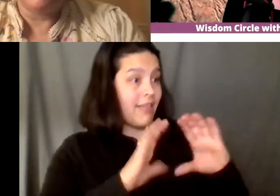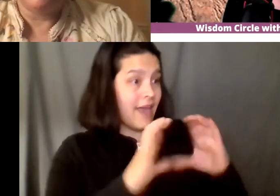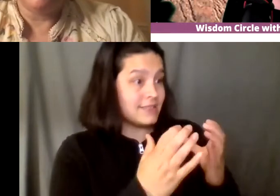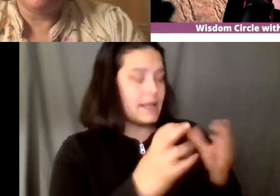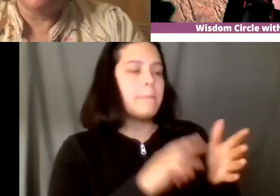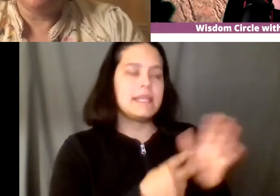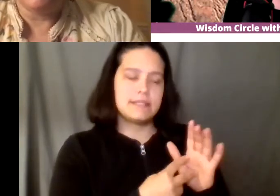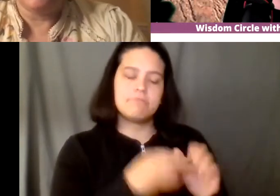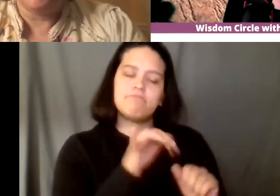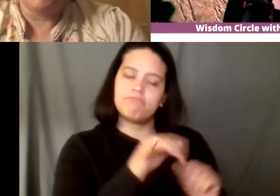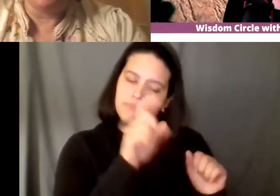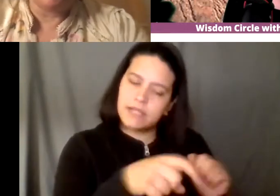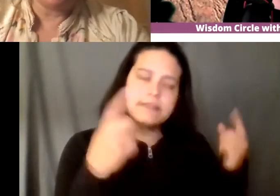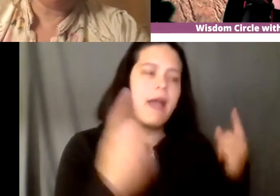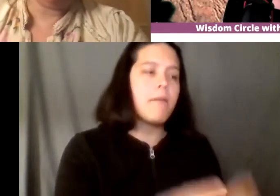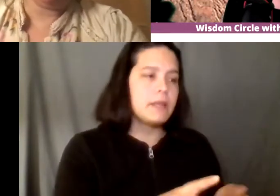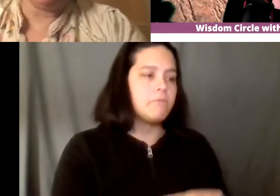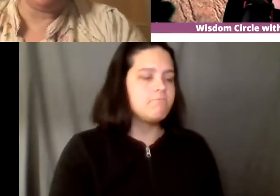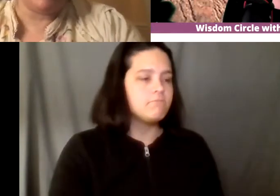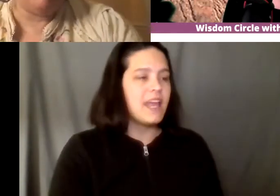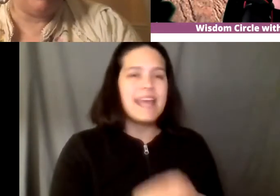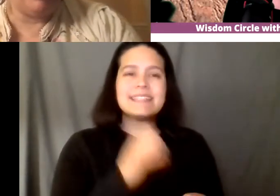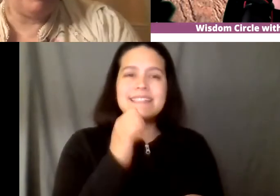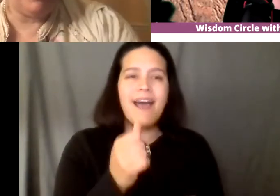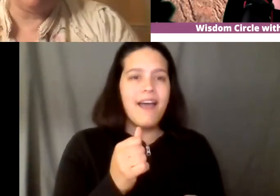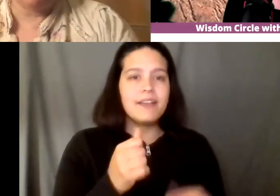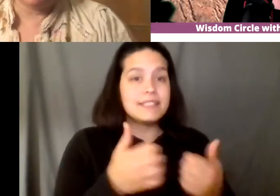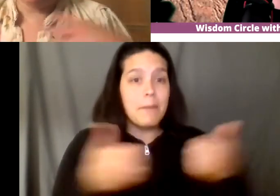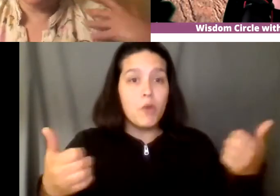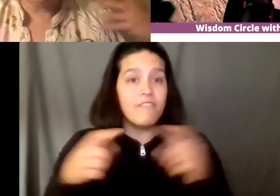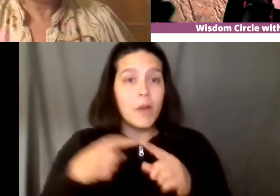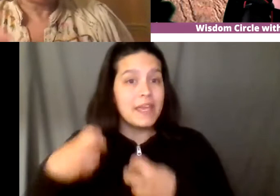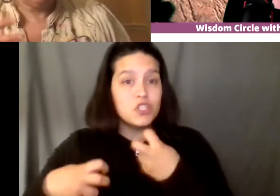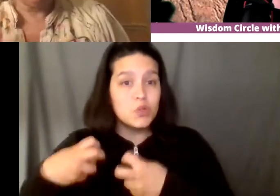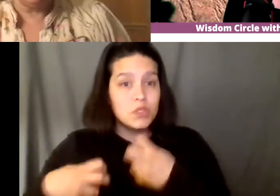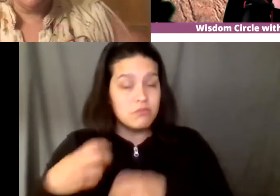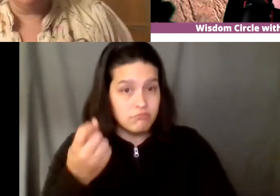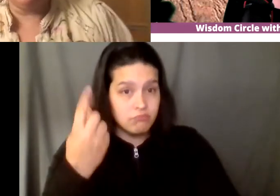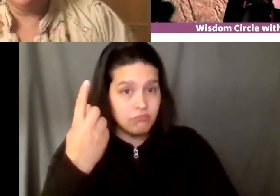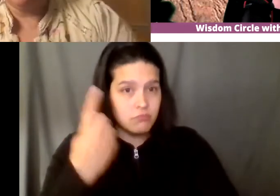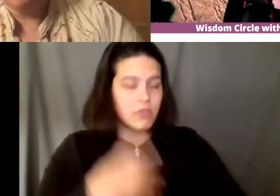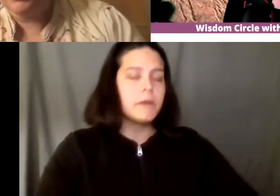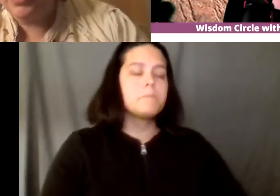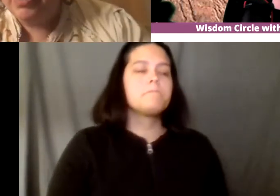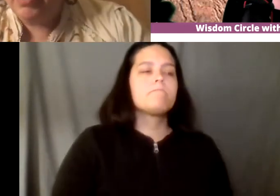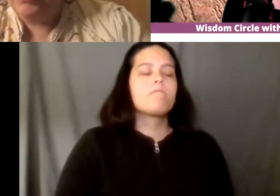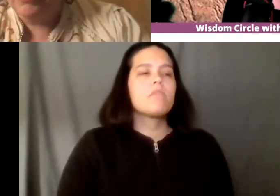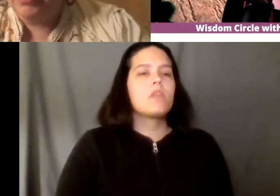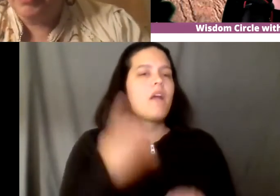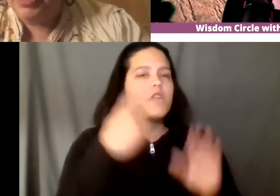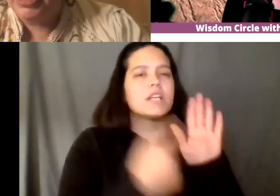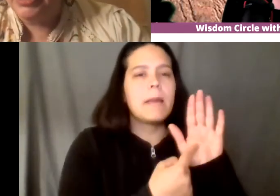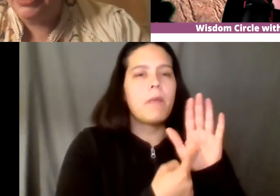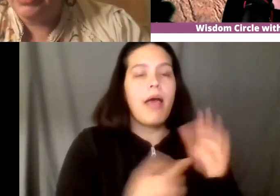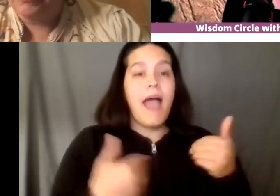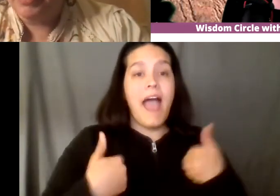without its its issues and i know that we we talk about this all the time but when you're speaking about for example having a native person uh who's